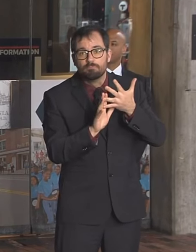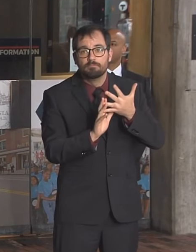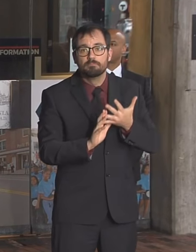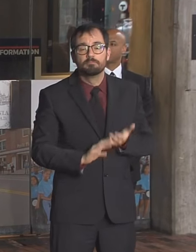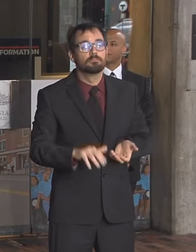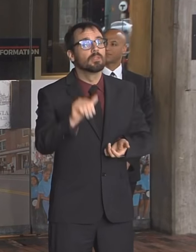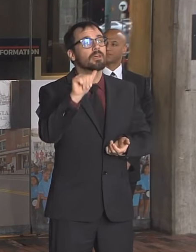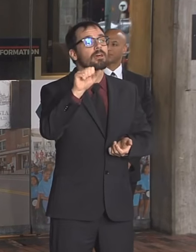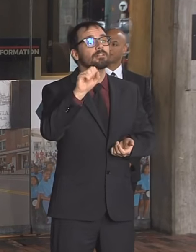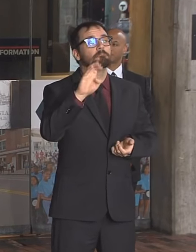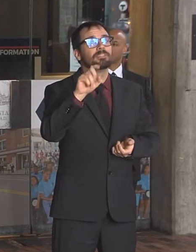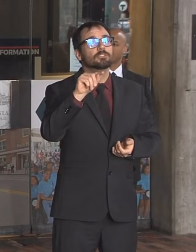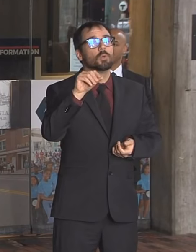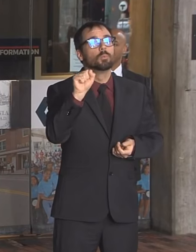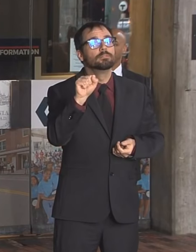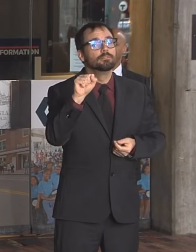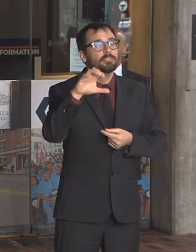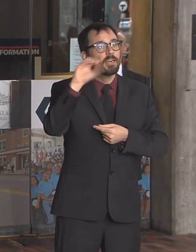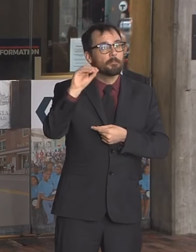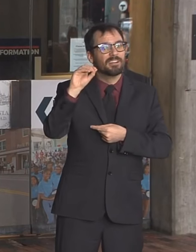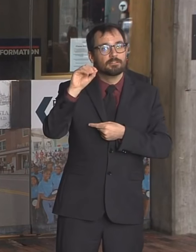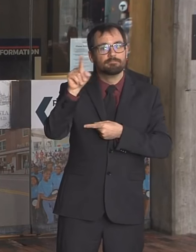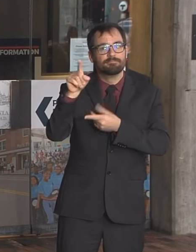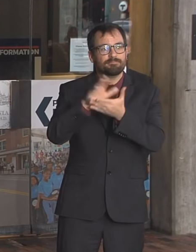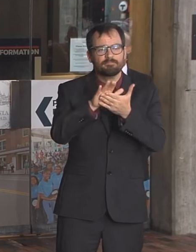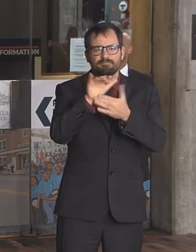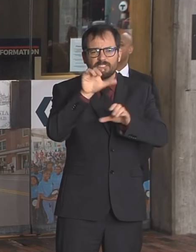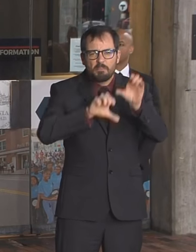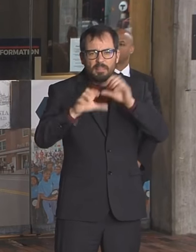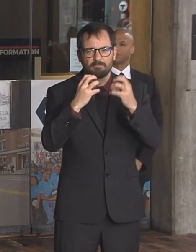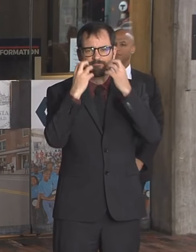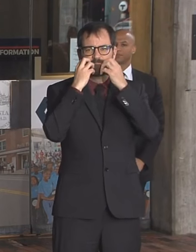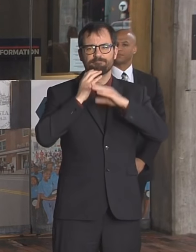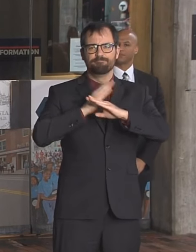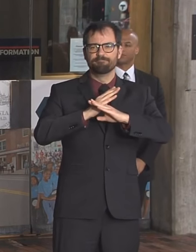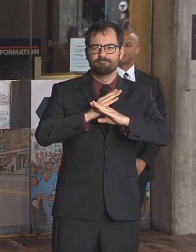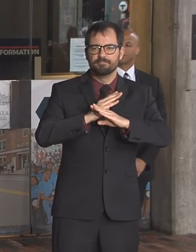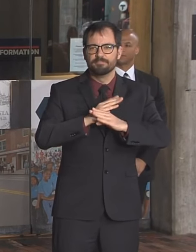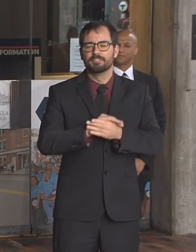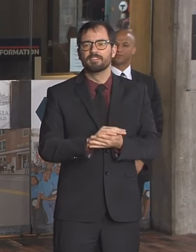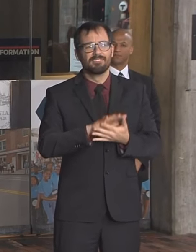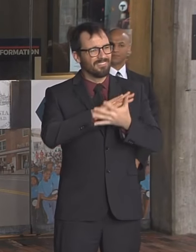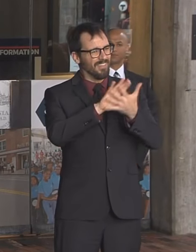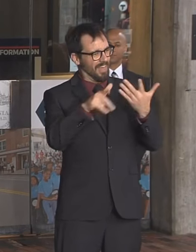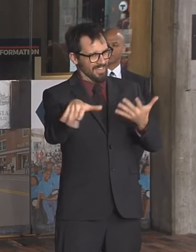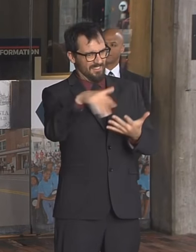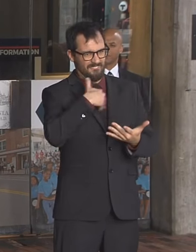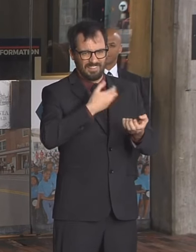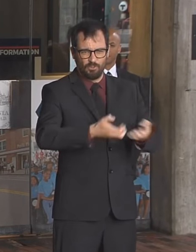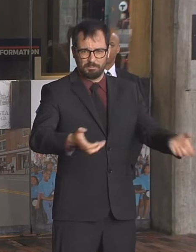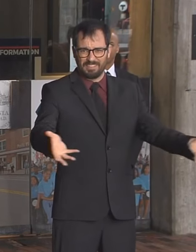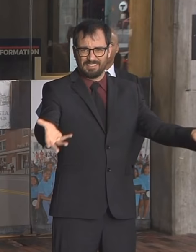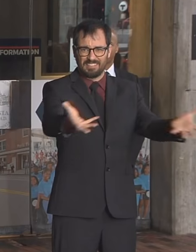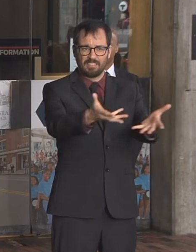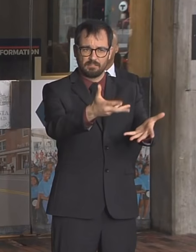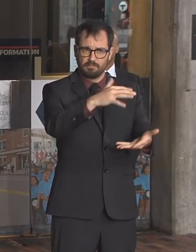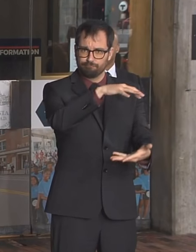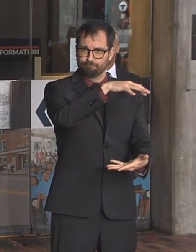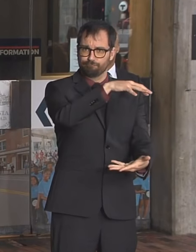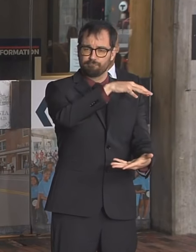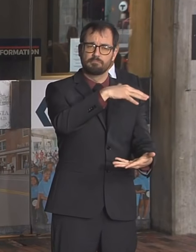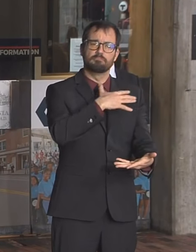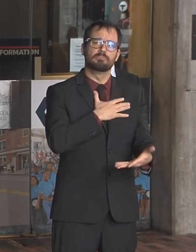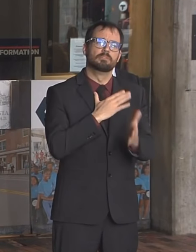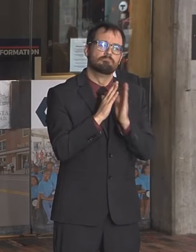do general demolition, you have that equipment. Some of it's on your shelves, and we're asking you right now,